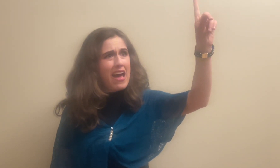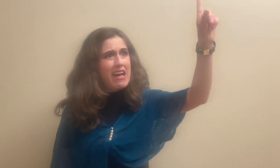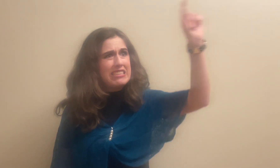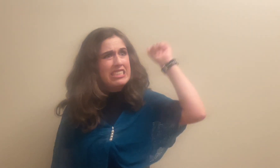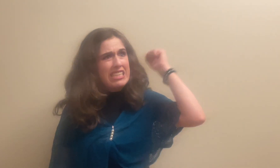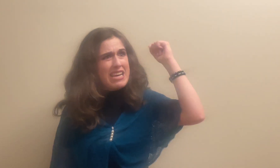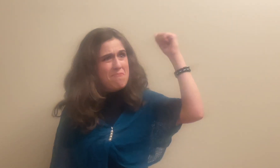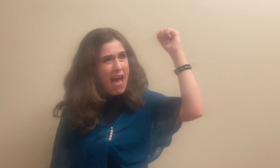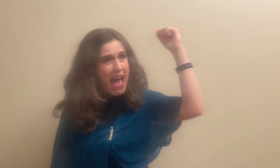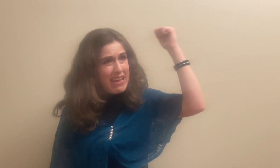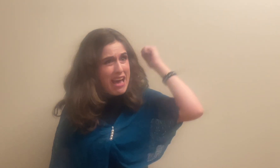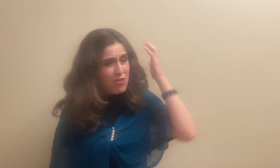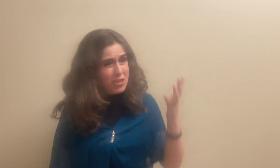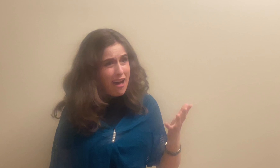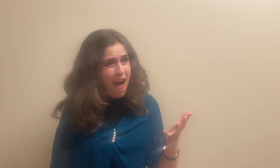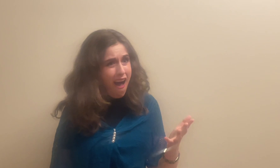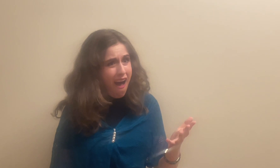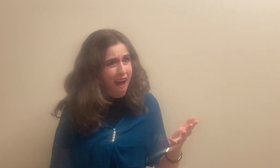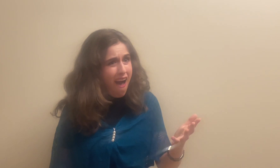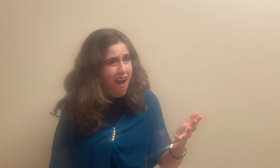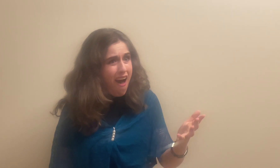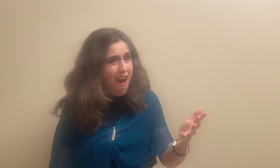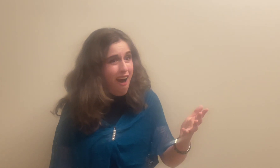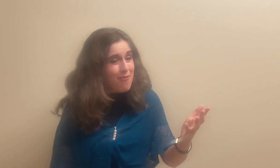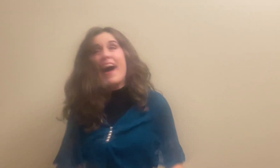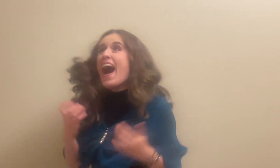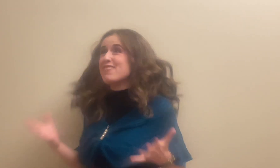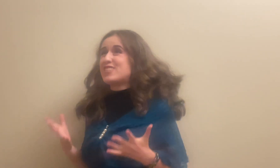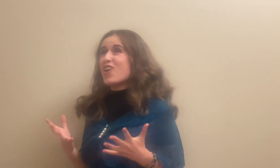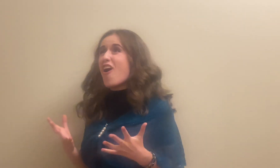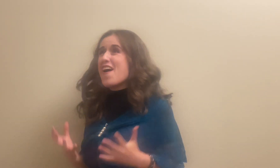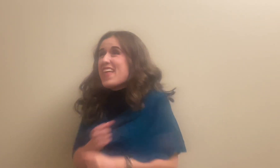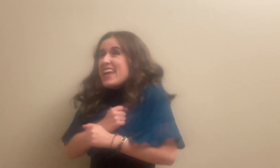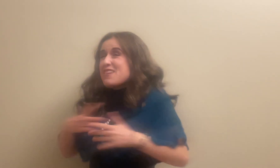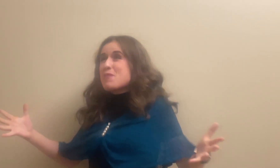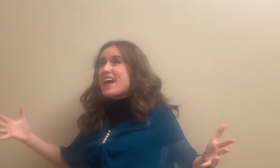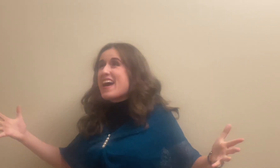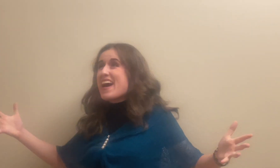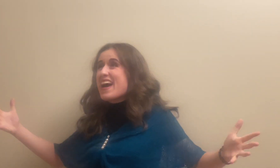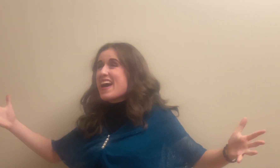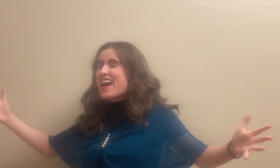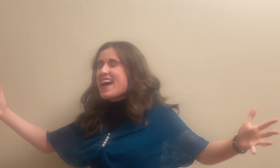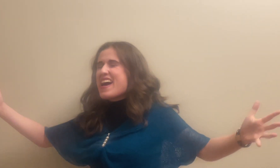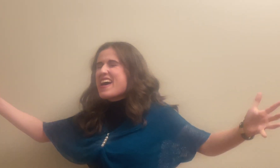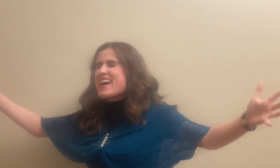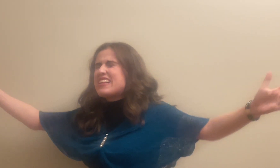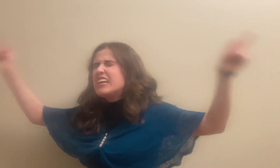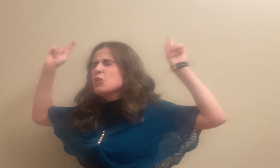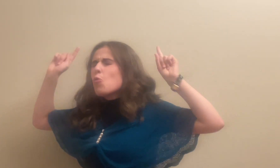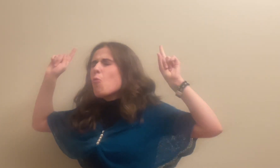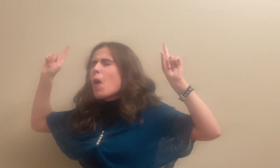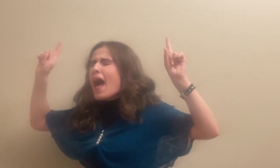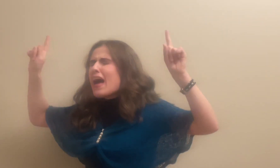It may never come, I'm sure that it will Well,